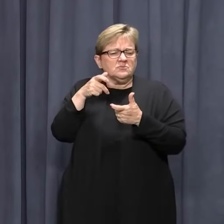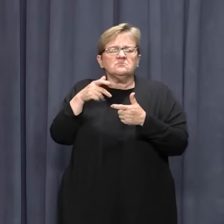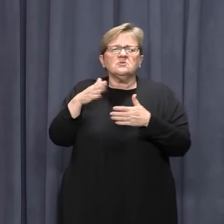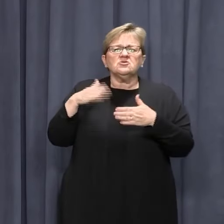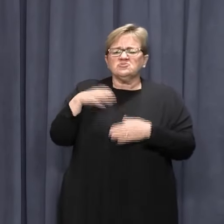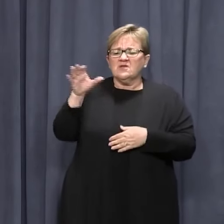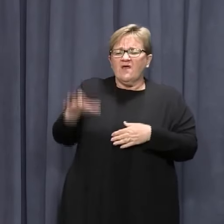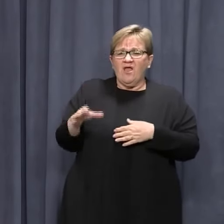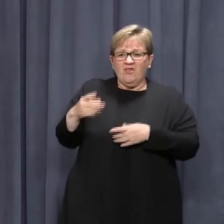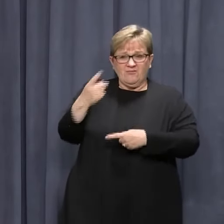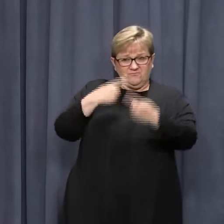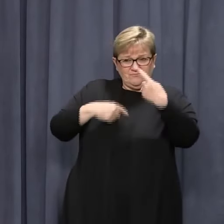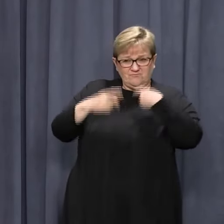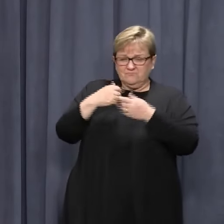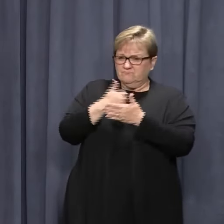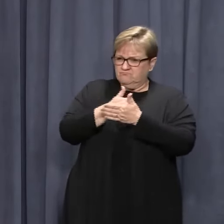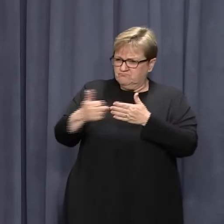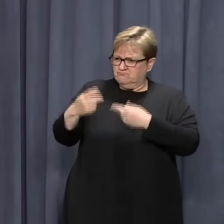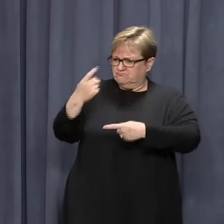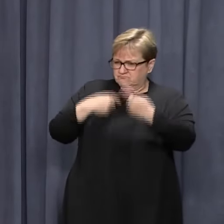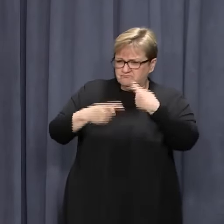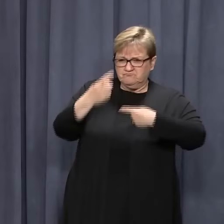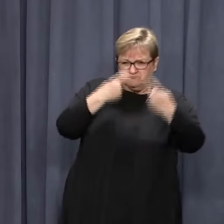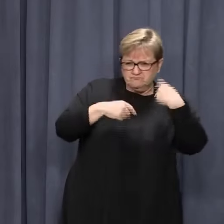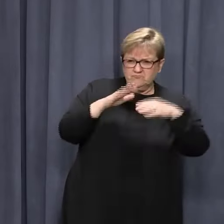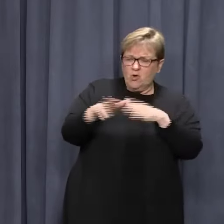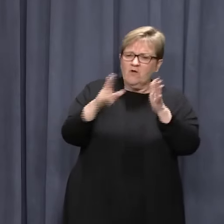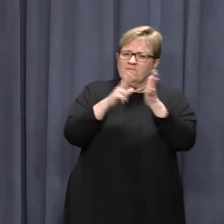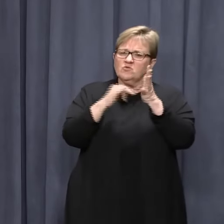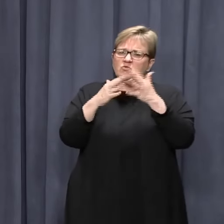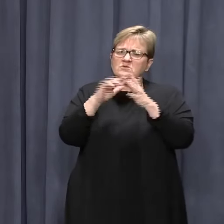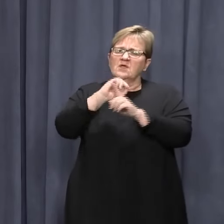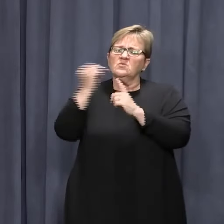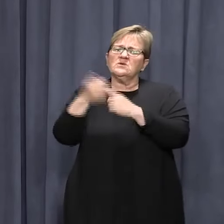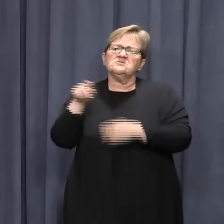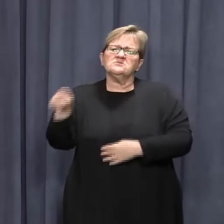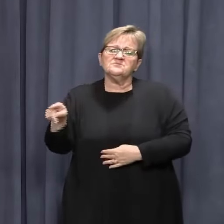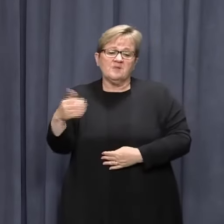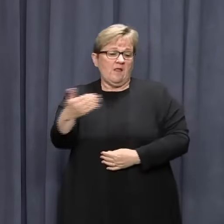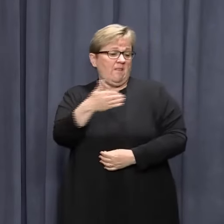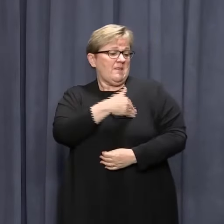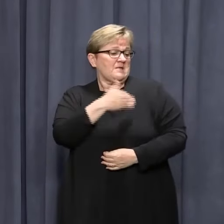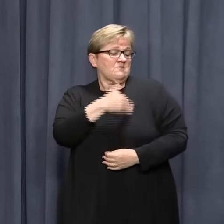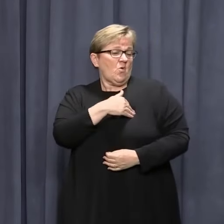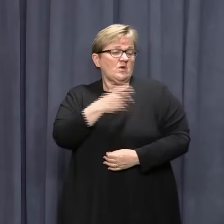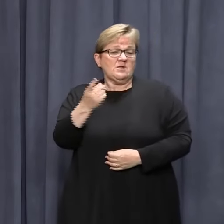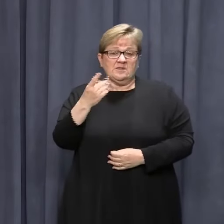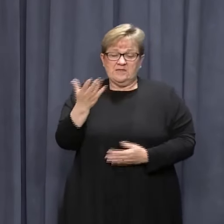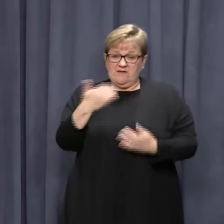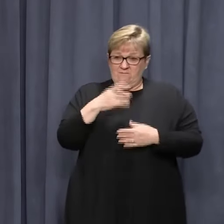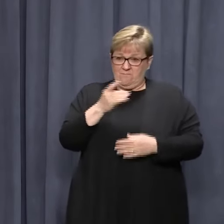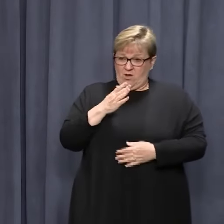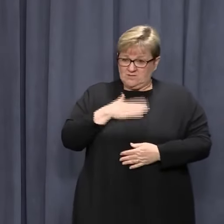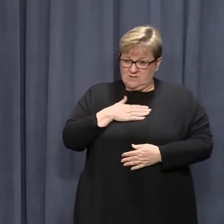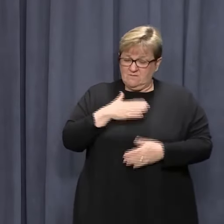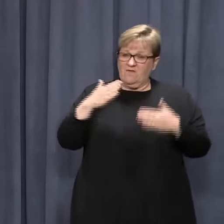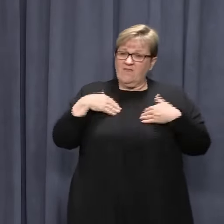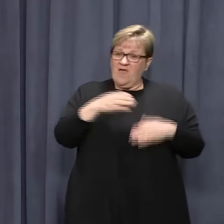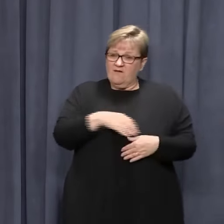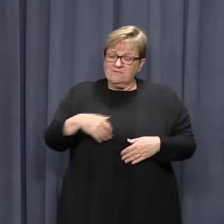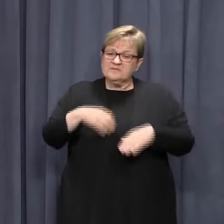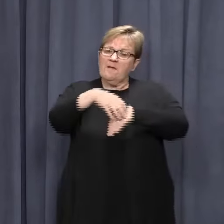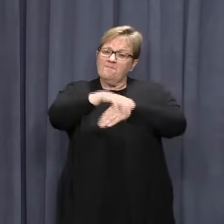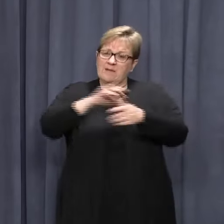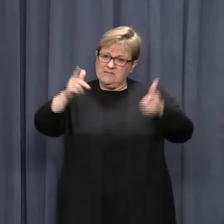Health Officer has provided us with regular briefings on the situation over there. This morning, he provided myself, the Health Minister